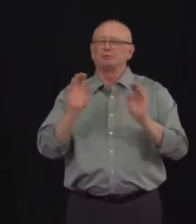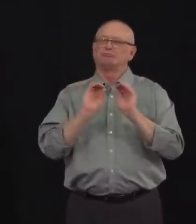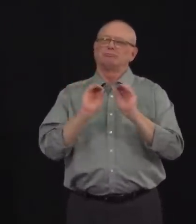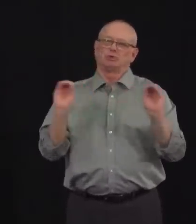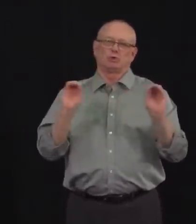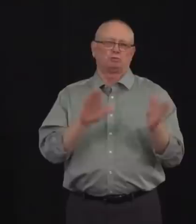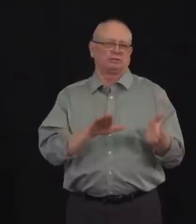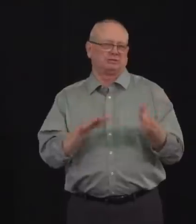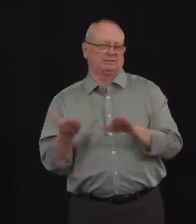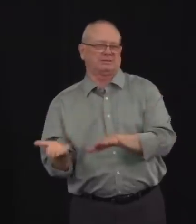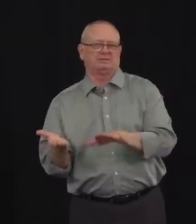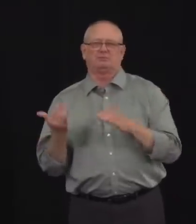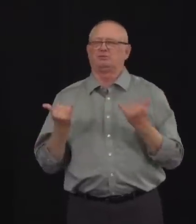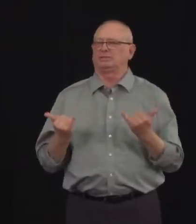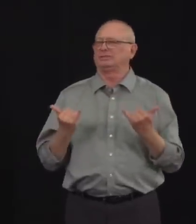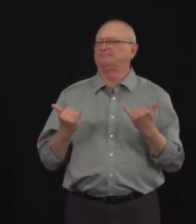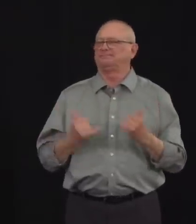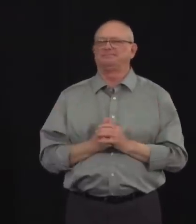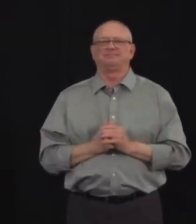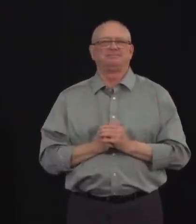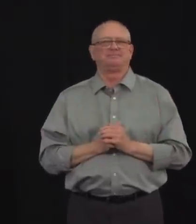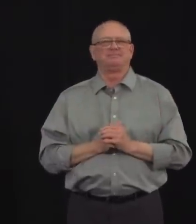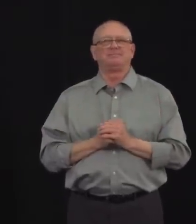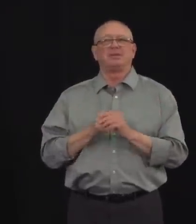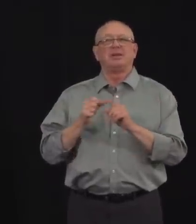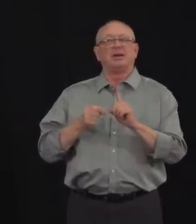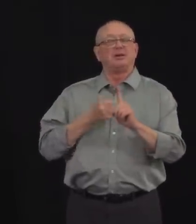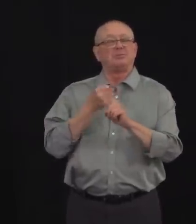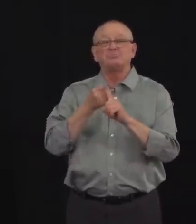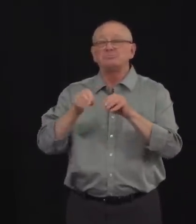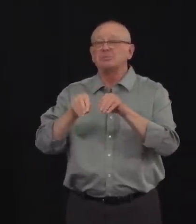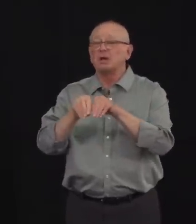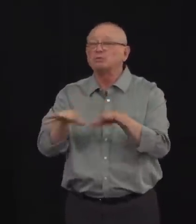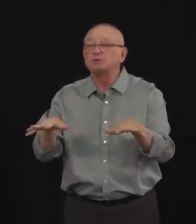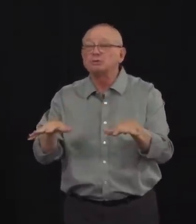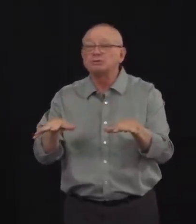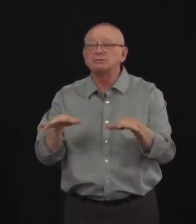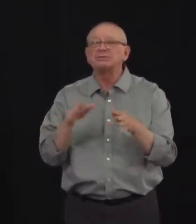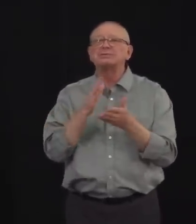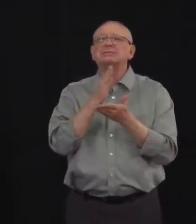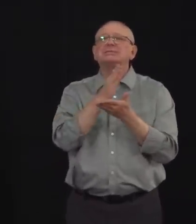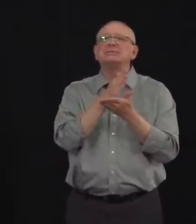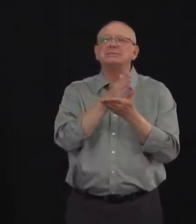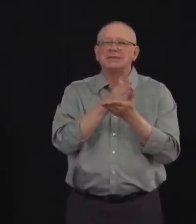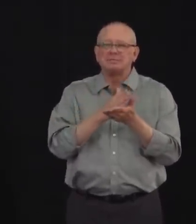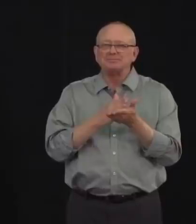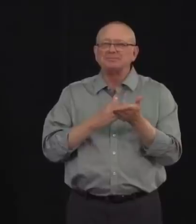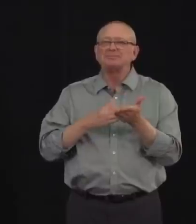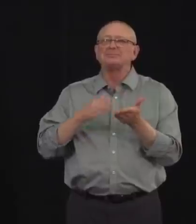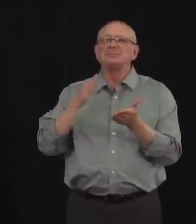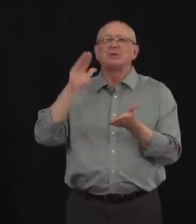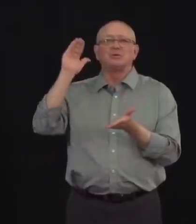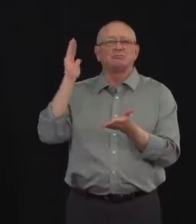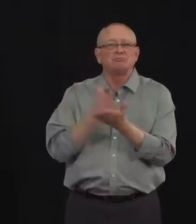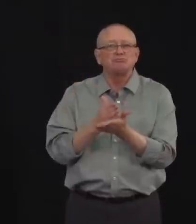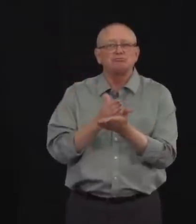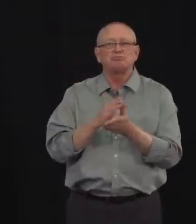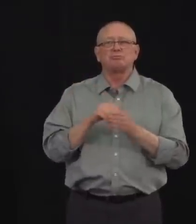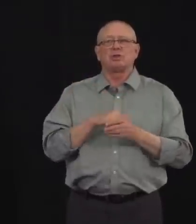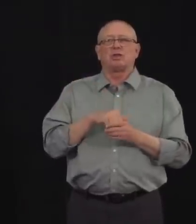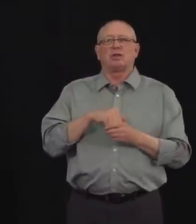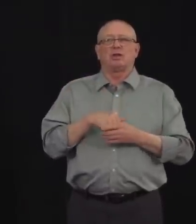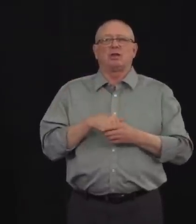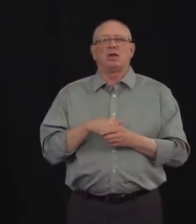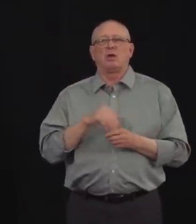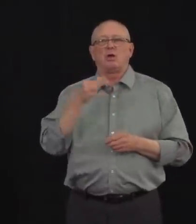web posting, several outbreaks have now ended, including the Horizon Work Camp and Manoir Dulac. I